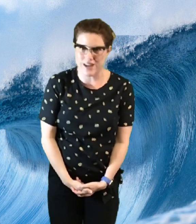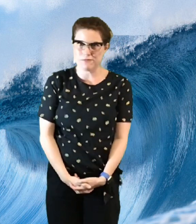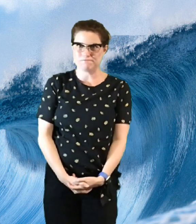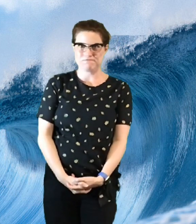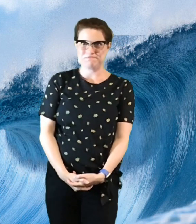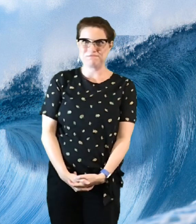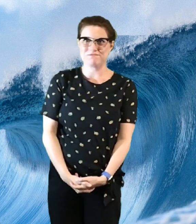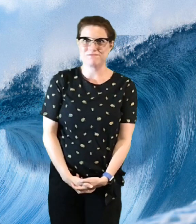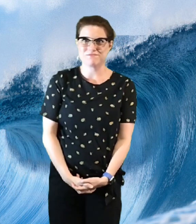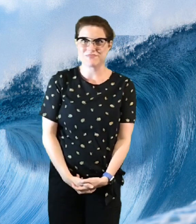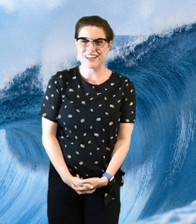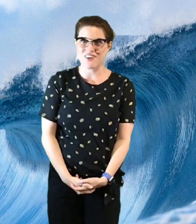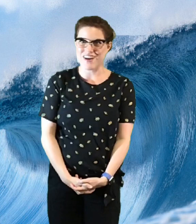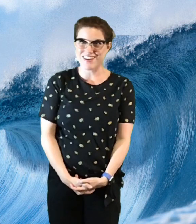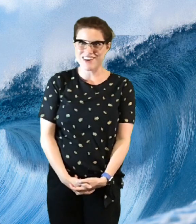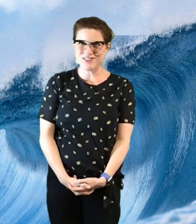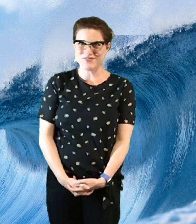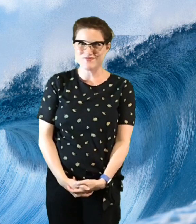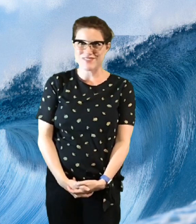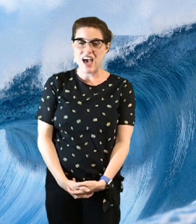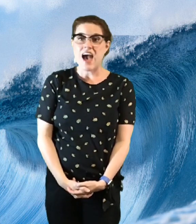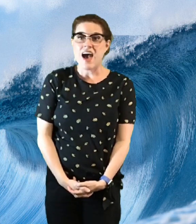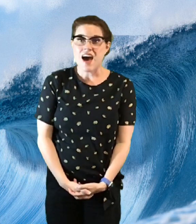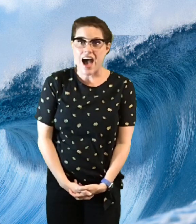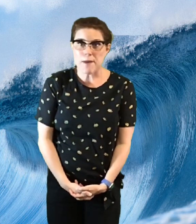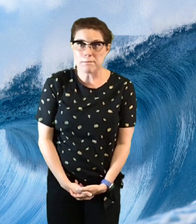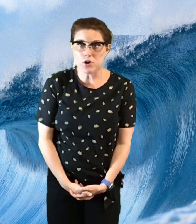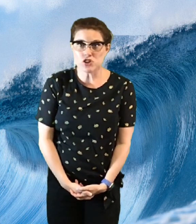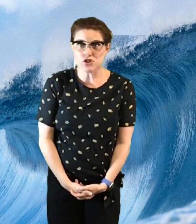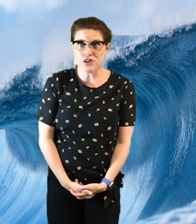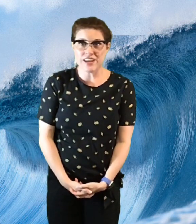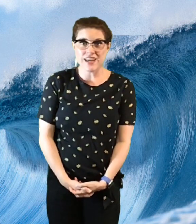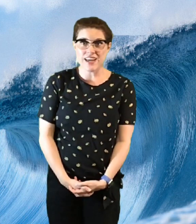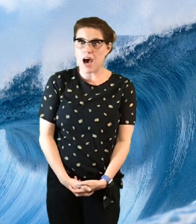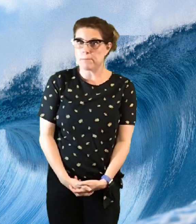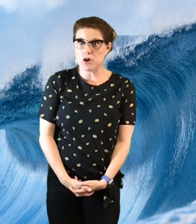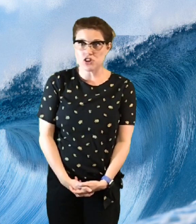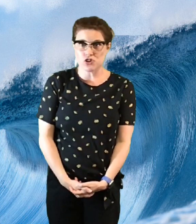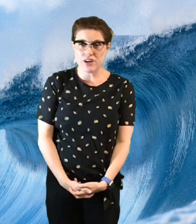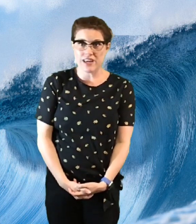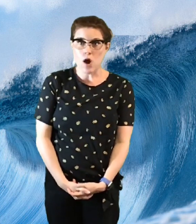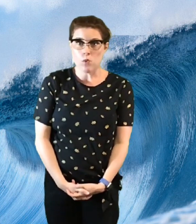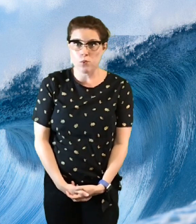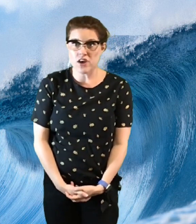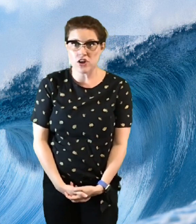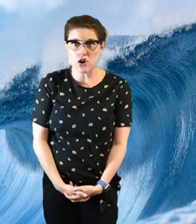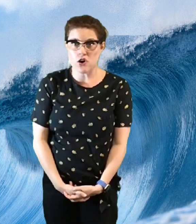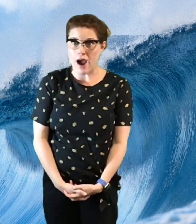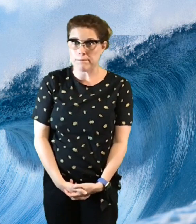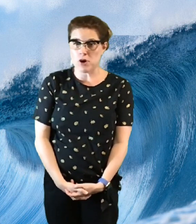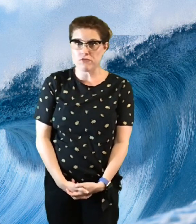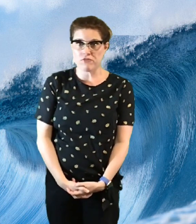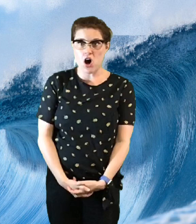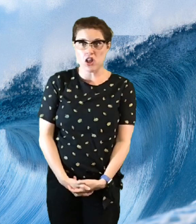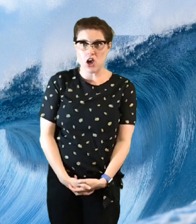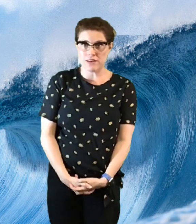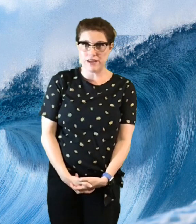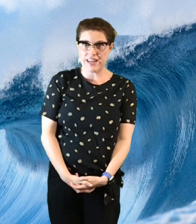here I go apple tree apple tree will your apple fall on me